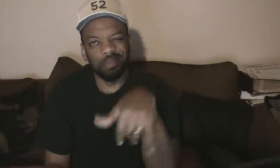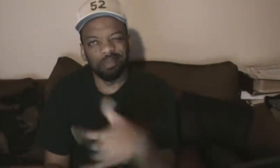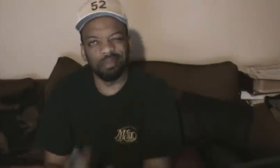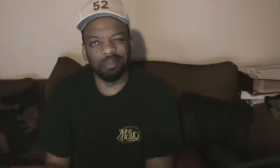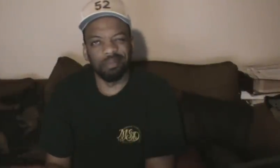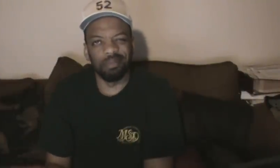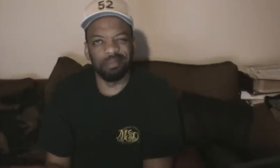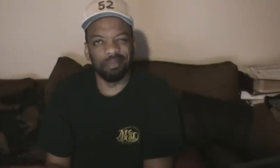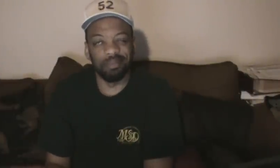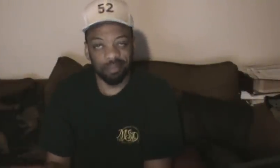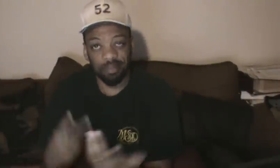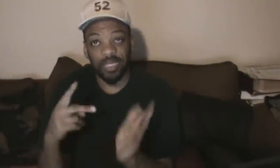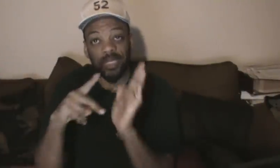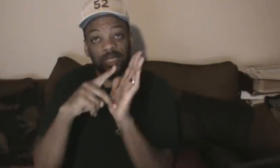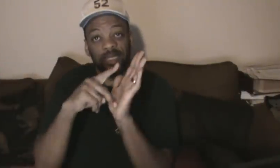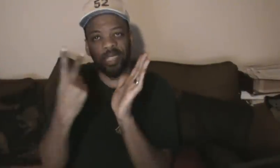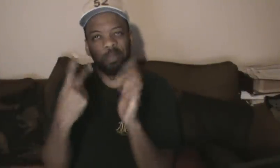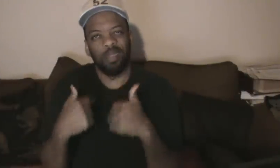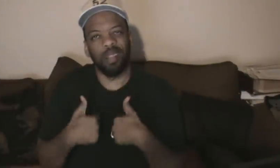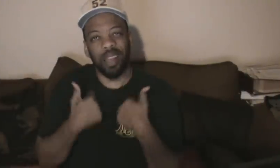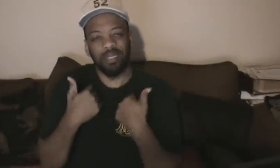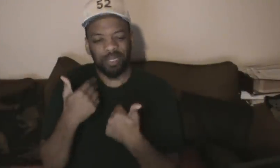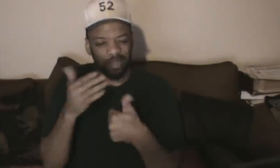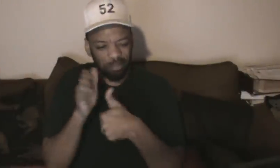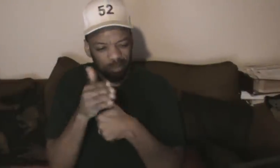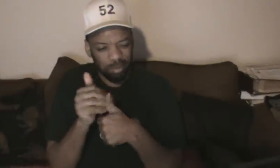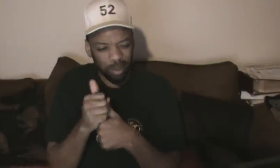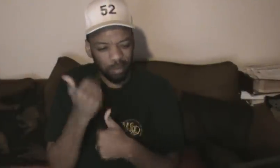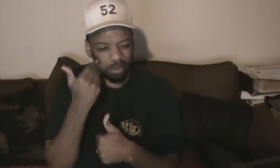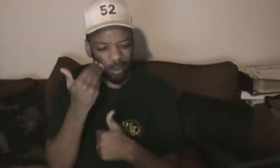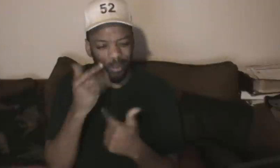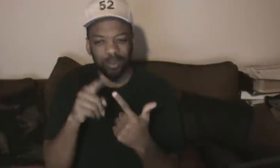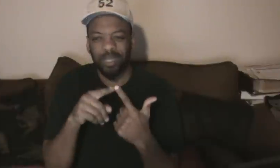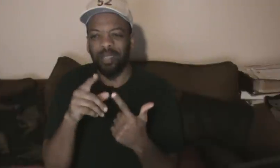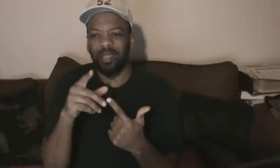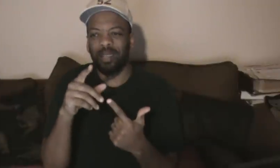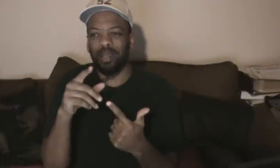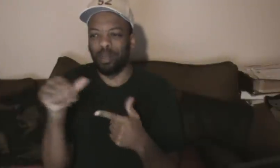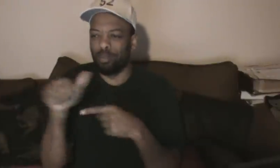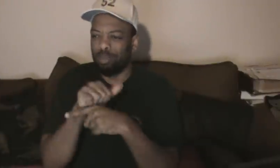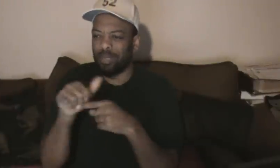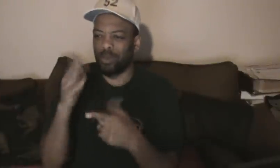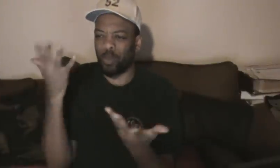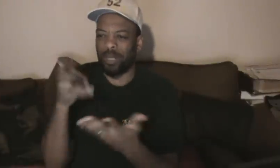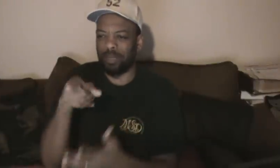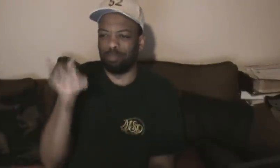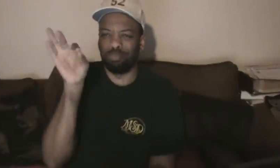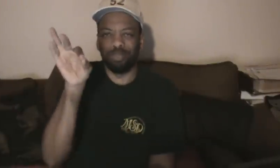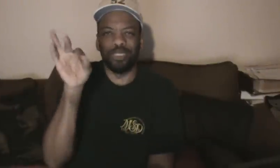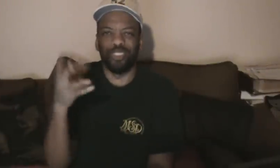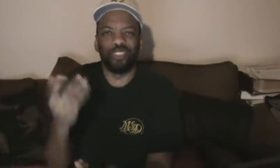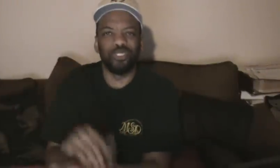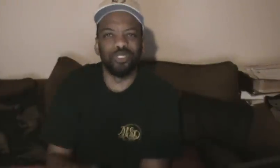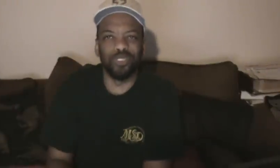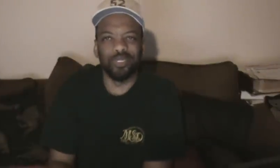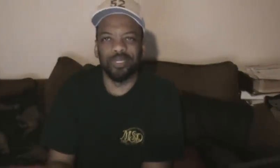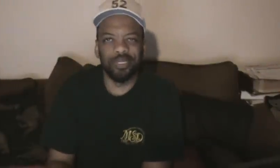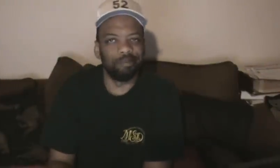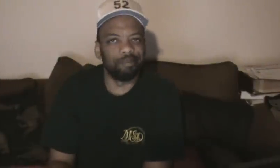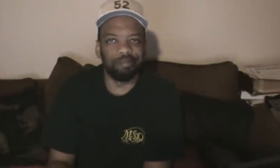Lawmakers have serious concerns about American safety at the Games. They want to see more security cooperation from Moscow. I think